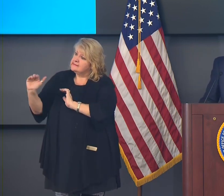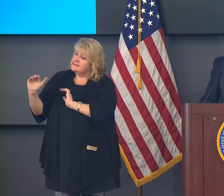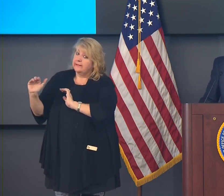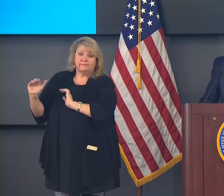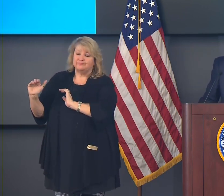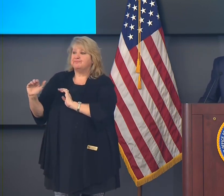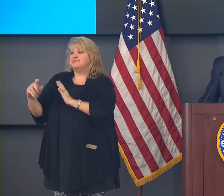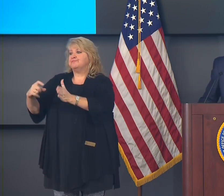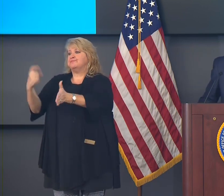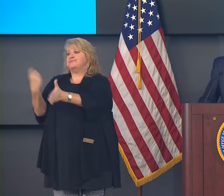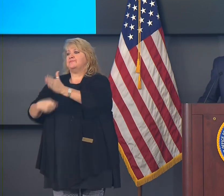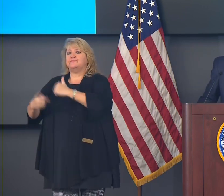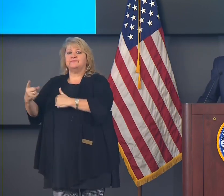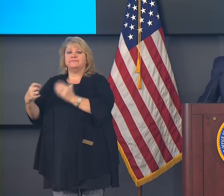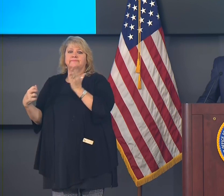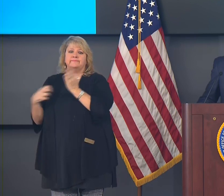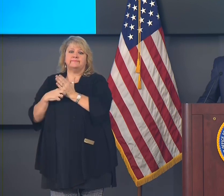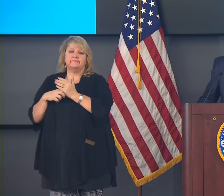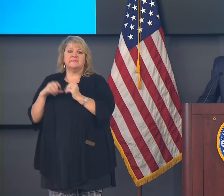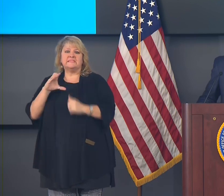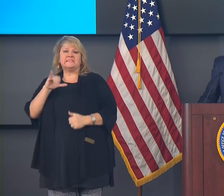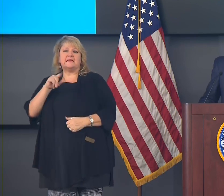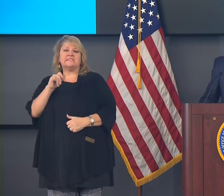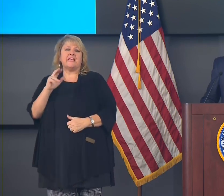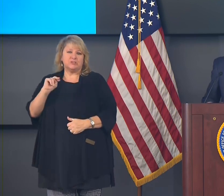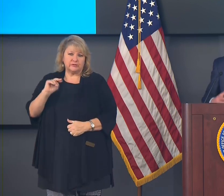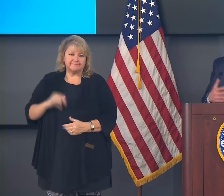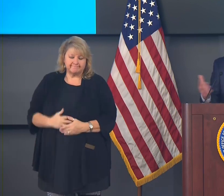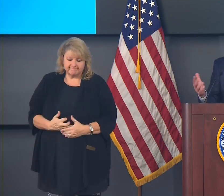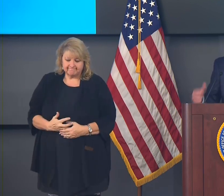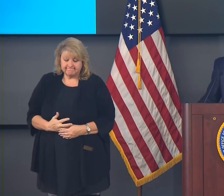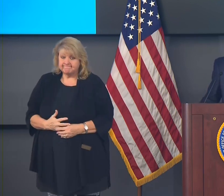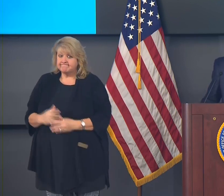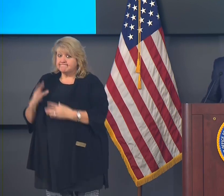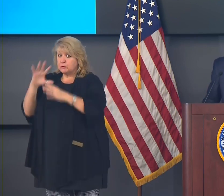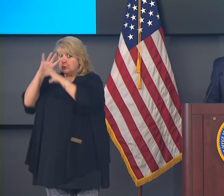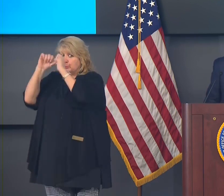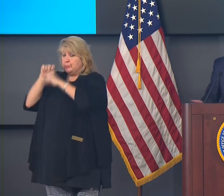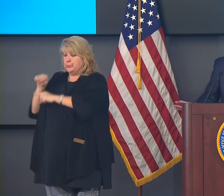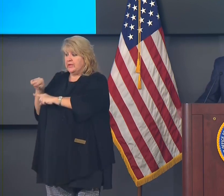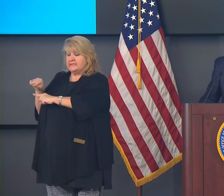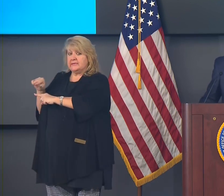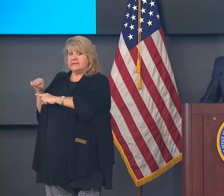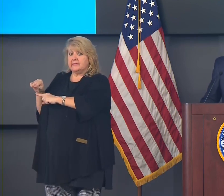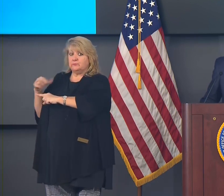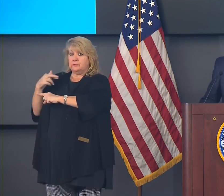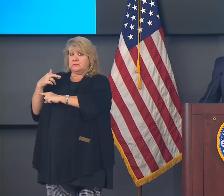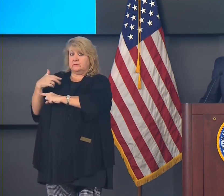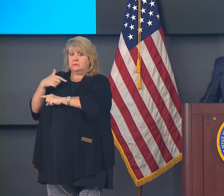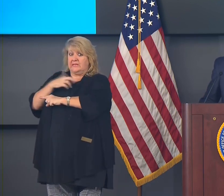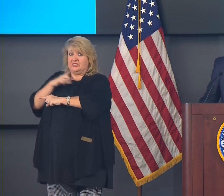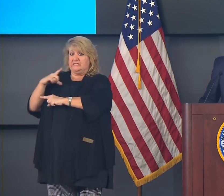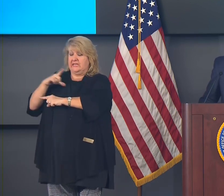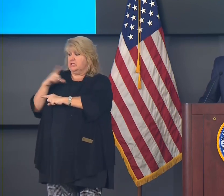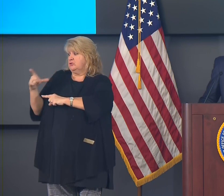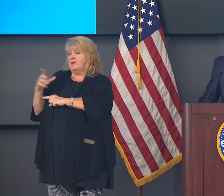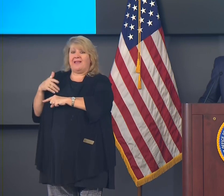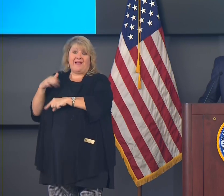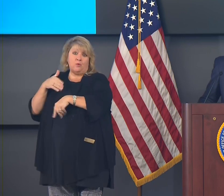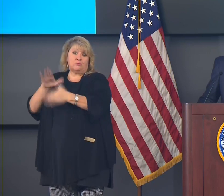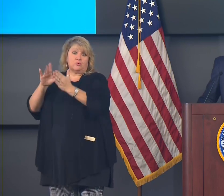of the Senate mentioned in particular is something that I reassured him our approach to that would not change.